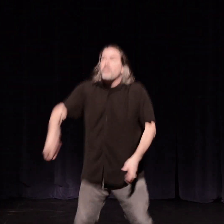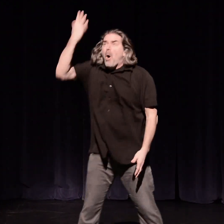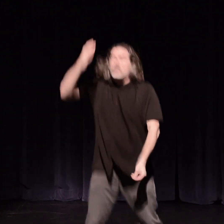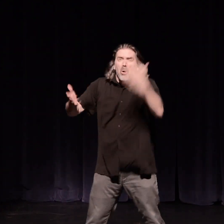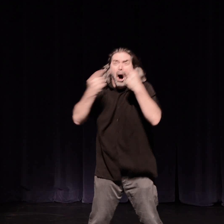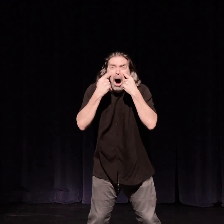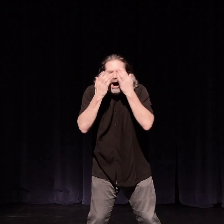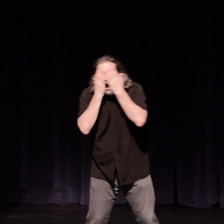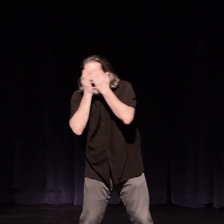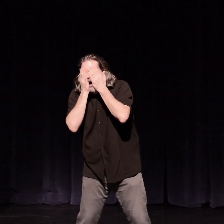The